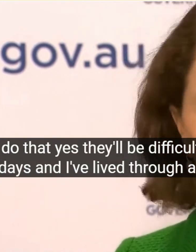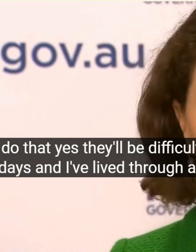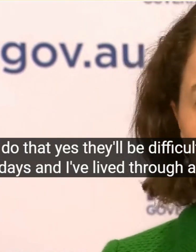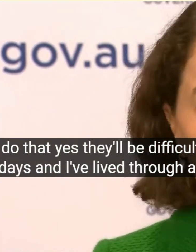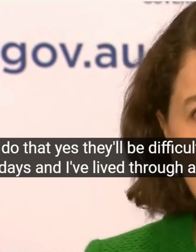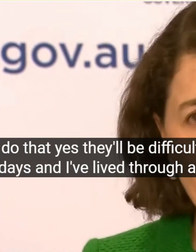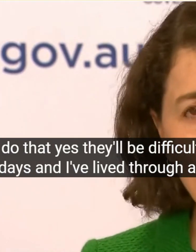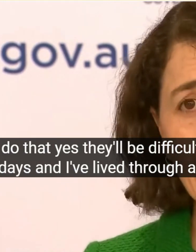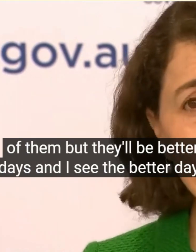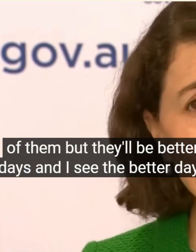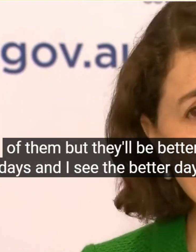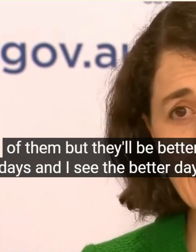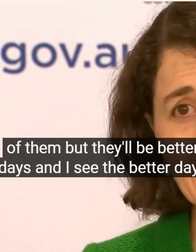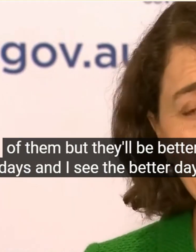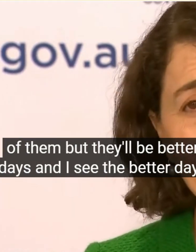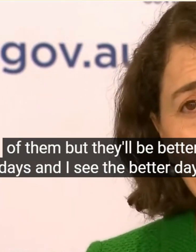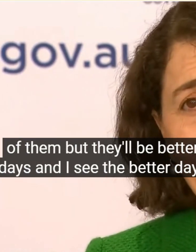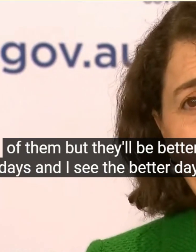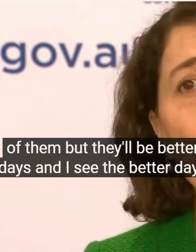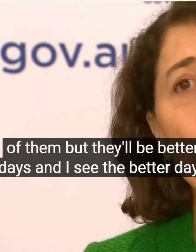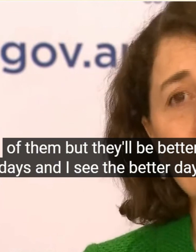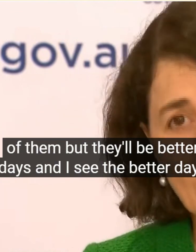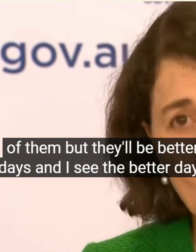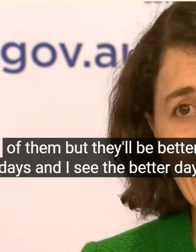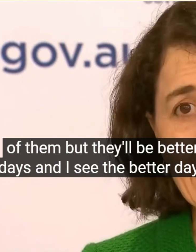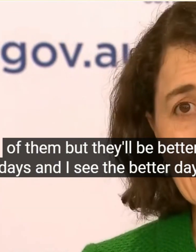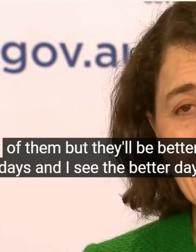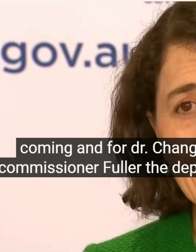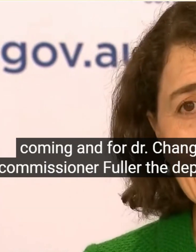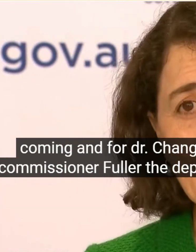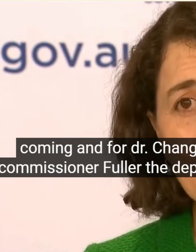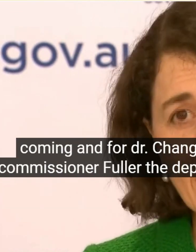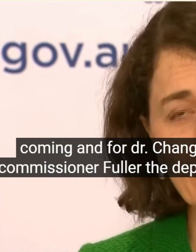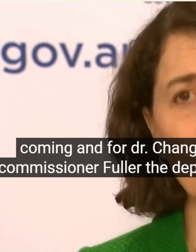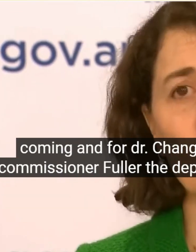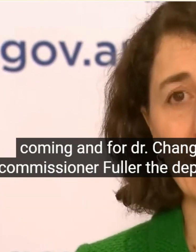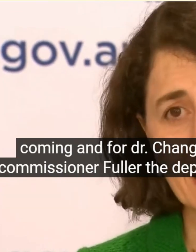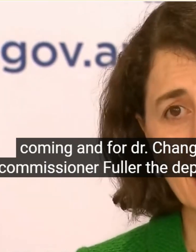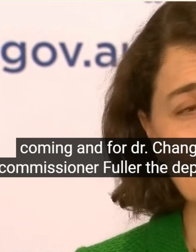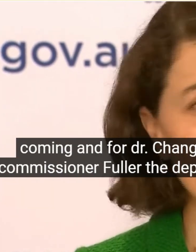Fuller The Deputy Premier All Of Our Colleagues Minister Hazard All Of Our Colleagues It